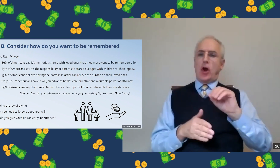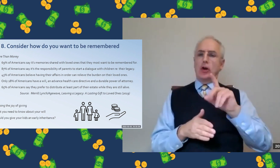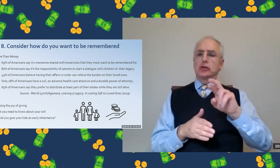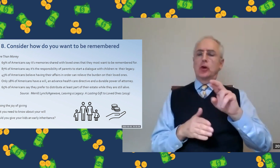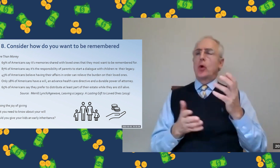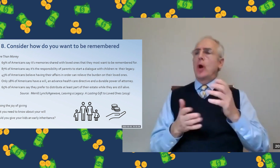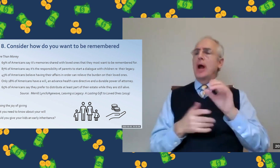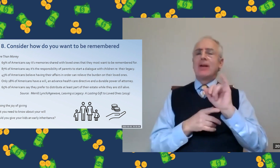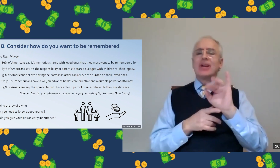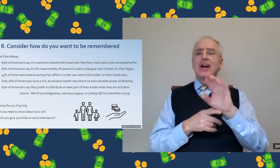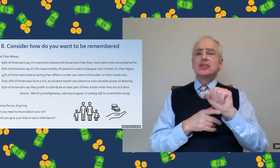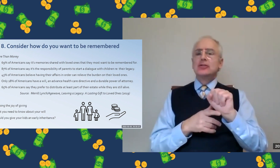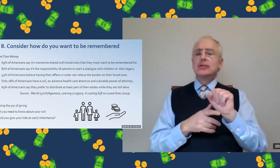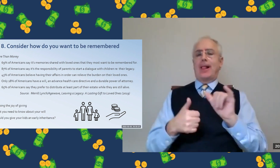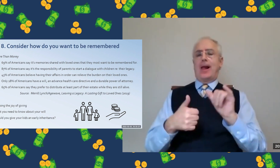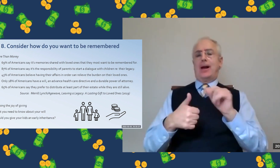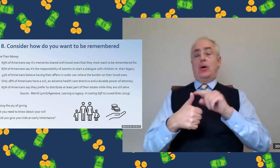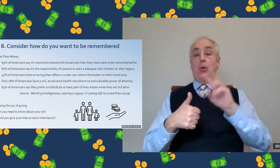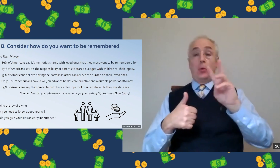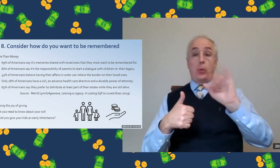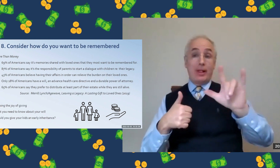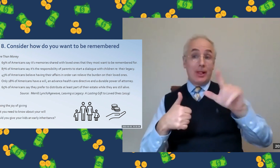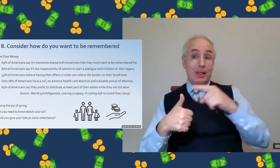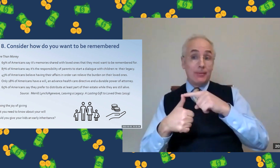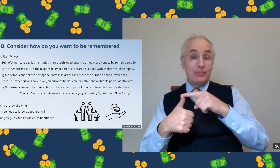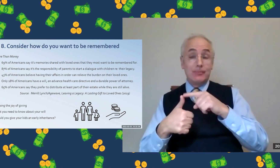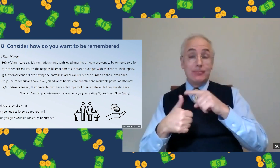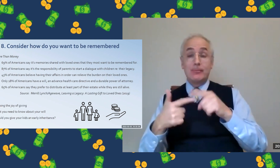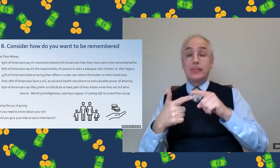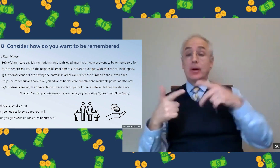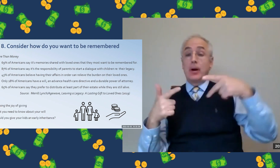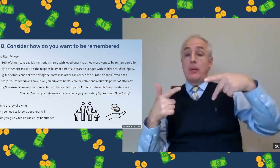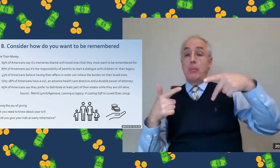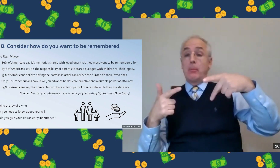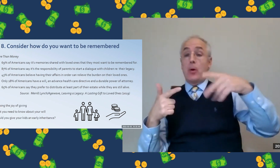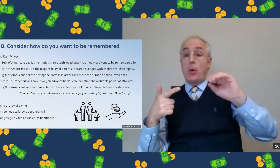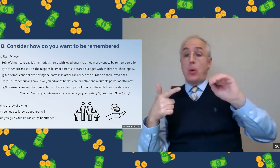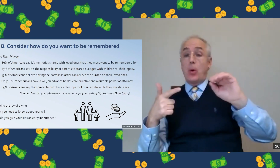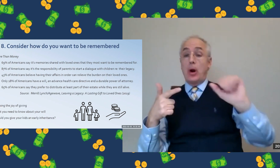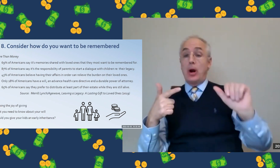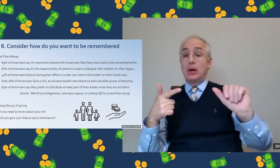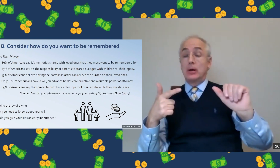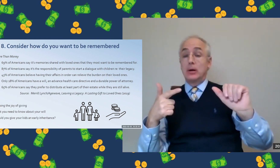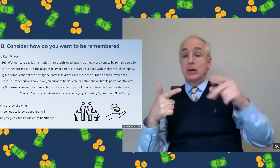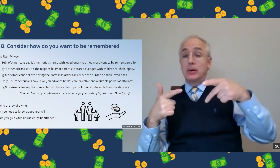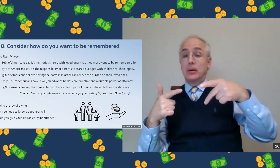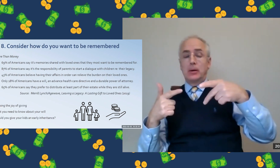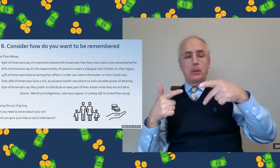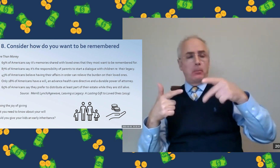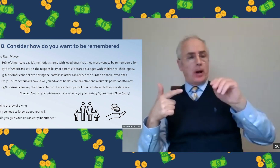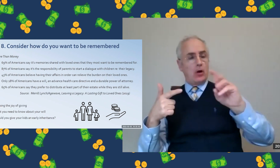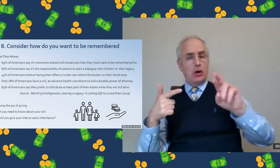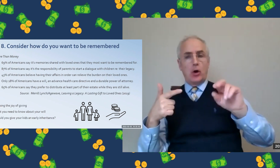Americans believe that having their affairs in order, and when I say affairs in order, I'm talking about power of attorney,